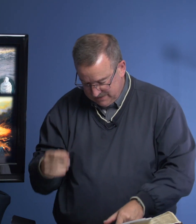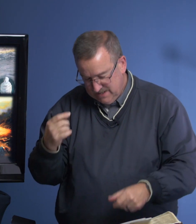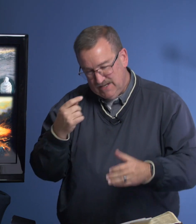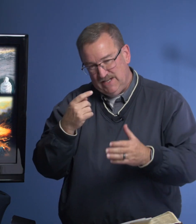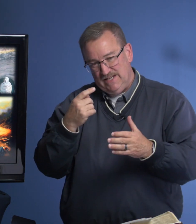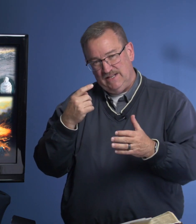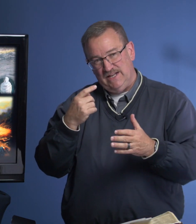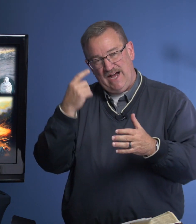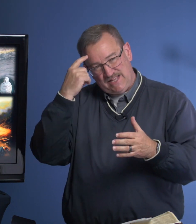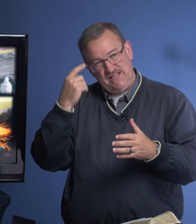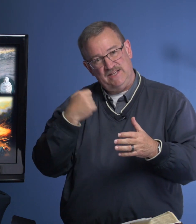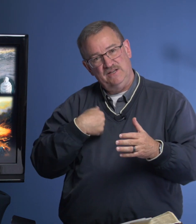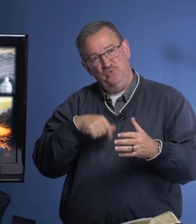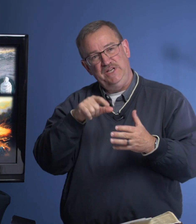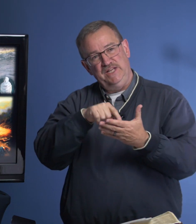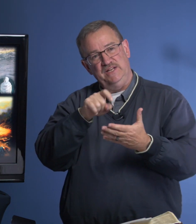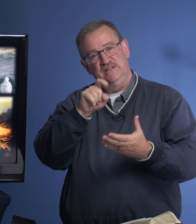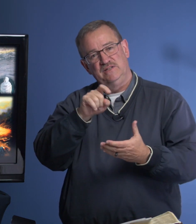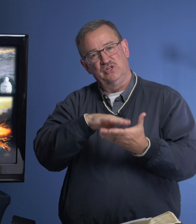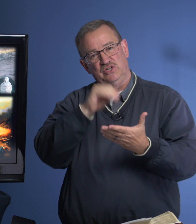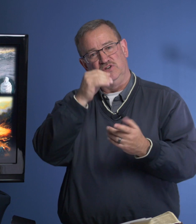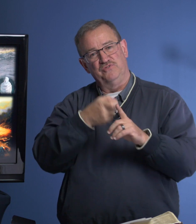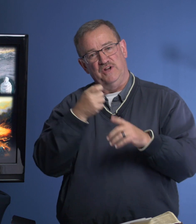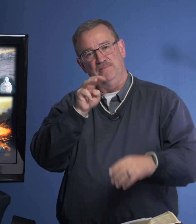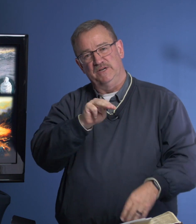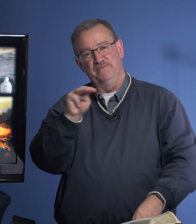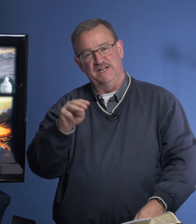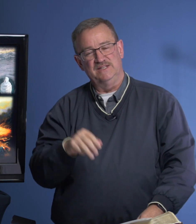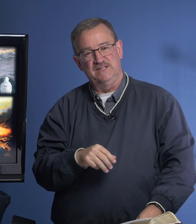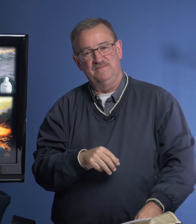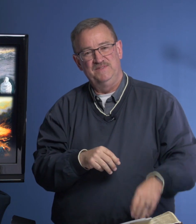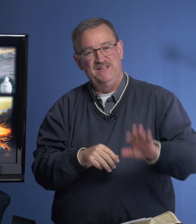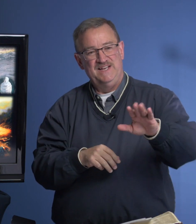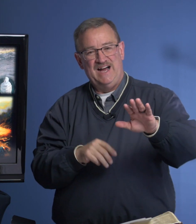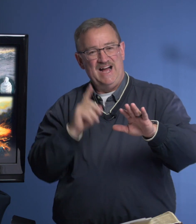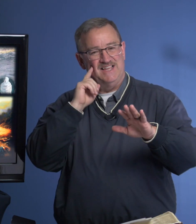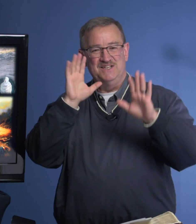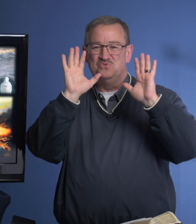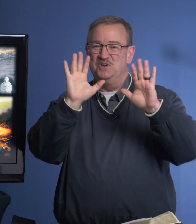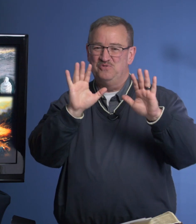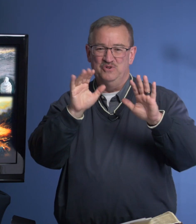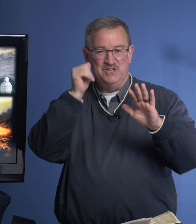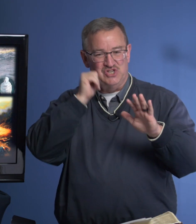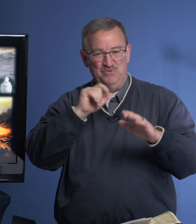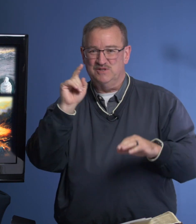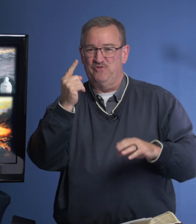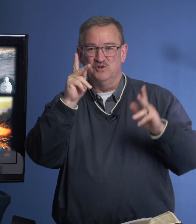First, I think we need to learn from Mary Magdalene. I think it's wonderful that she was the first